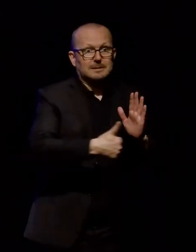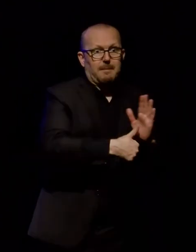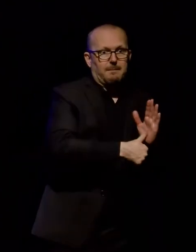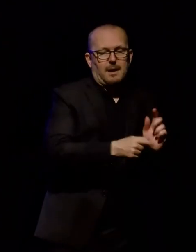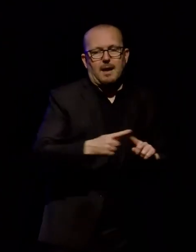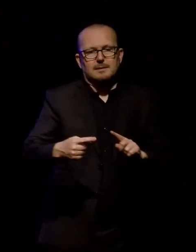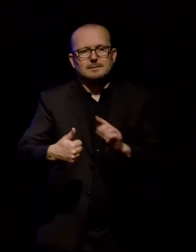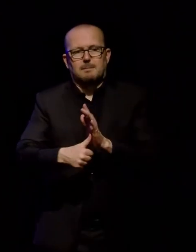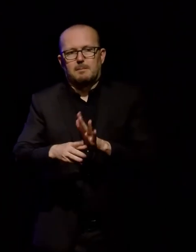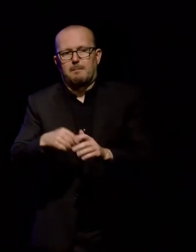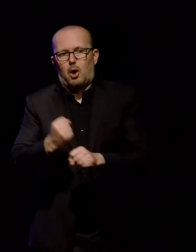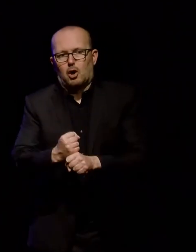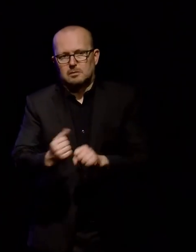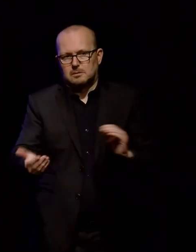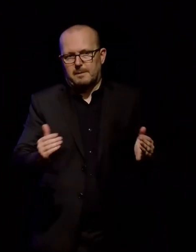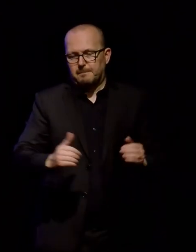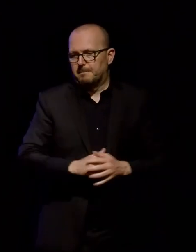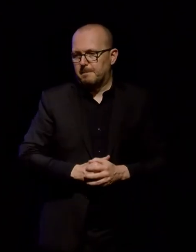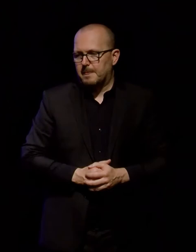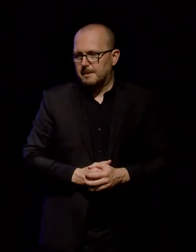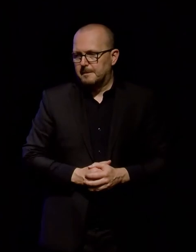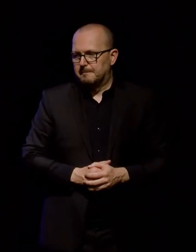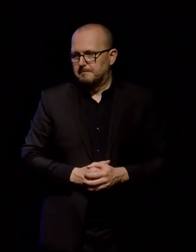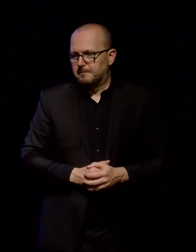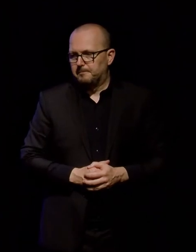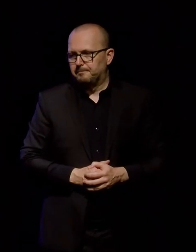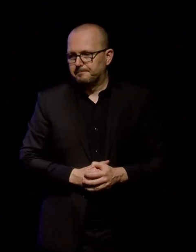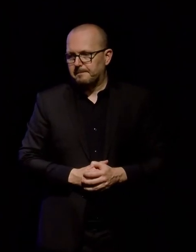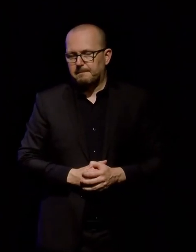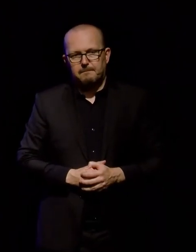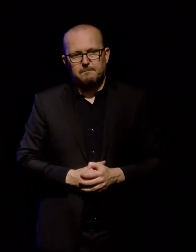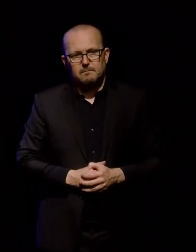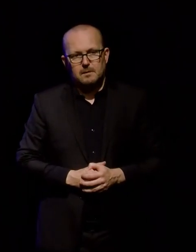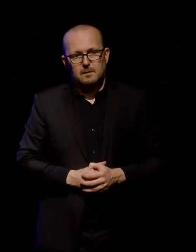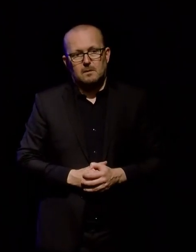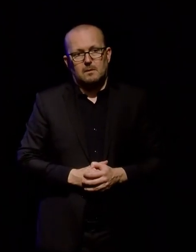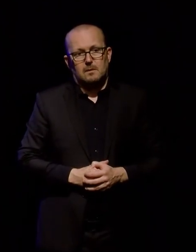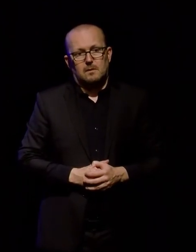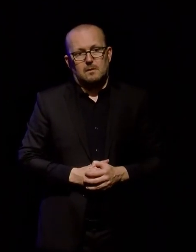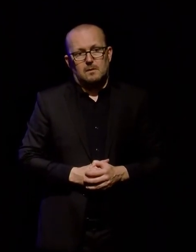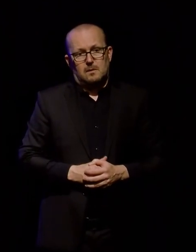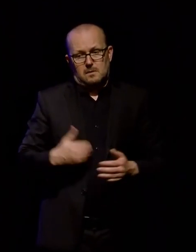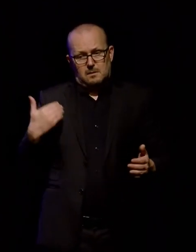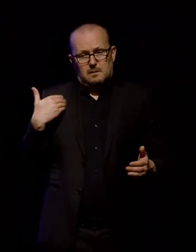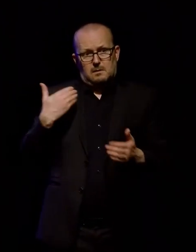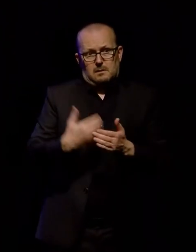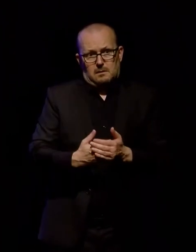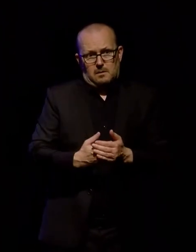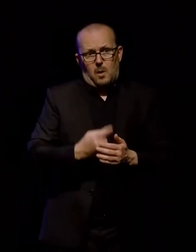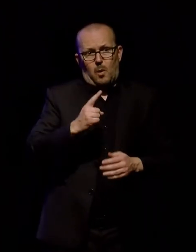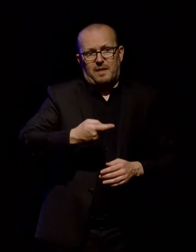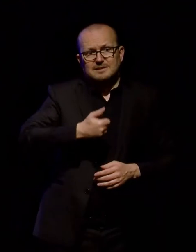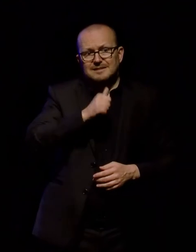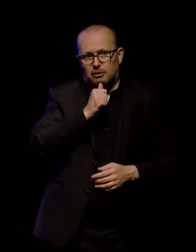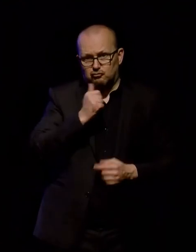Papa blog. So 12 months on, we've had 1,600 responses in total, and for this talk I dug deeper into the first